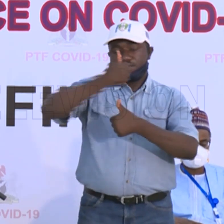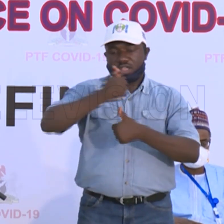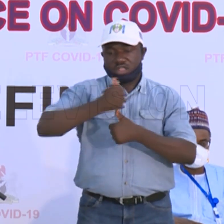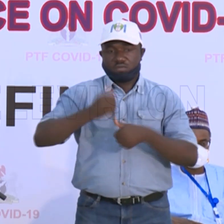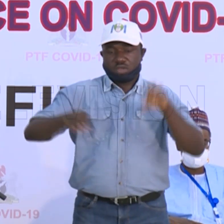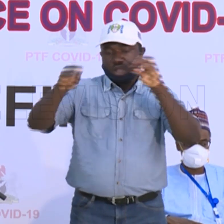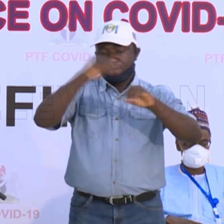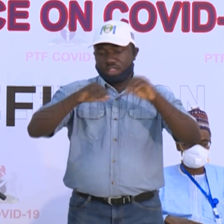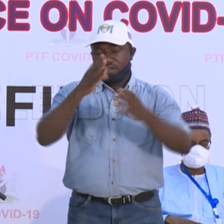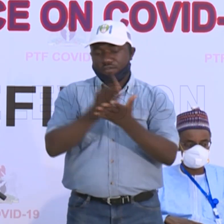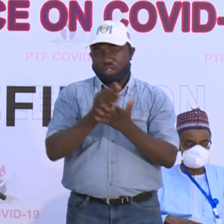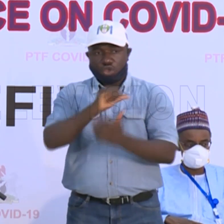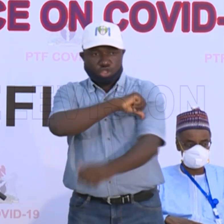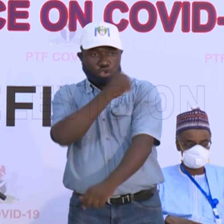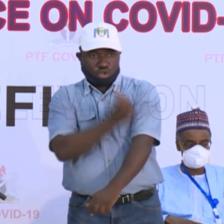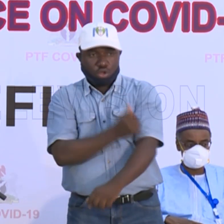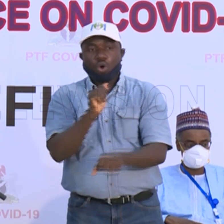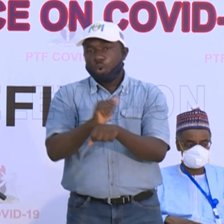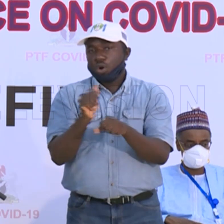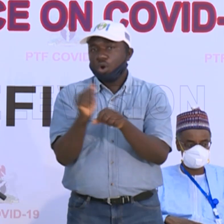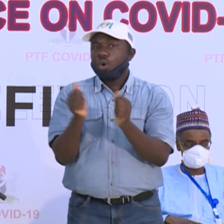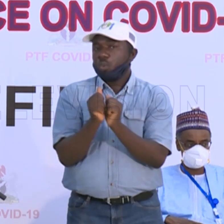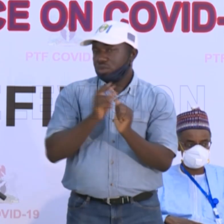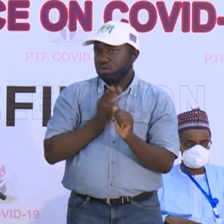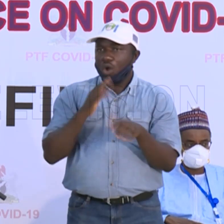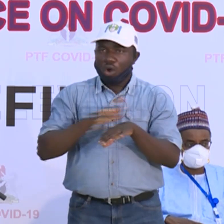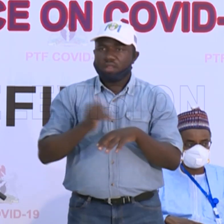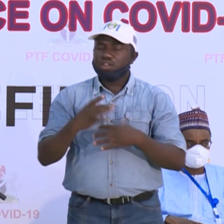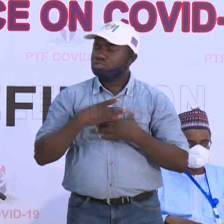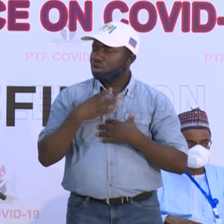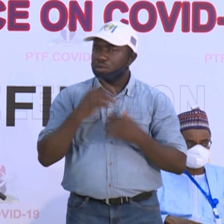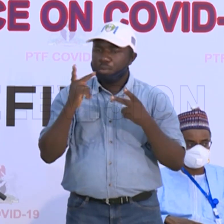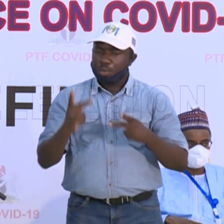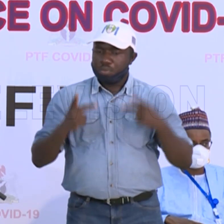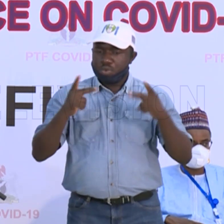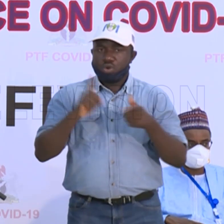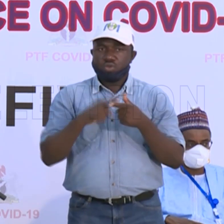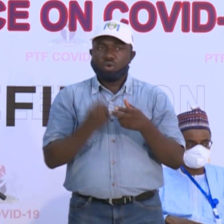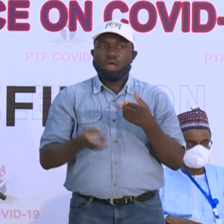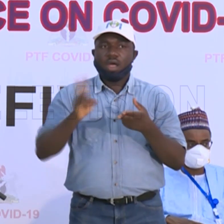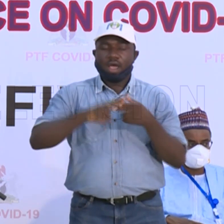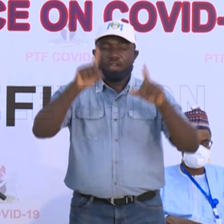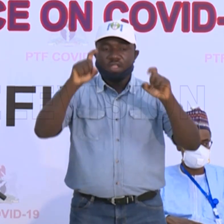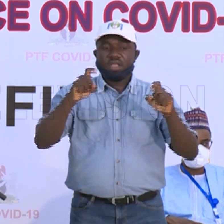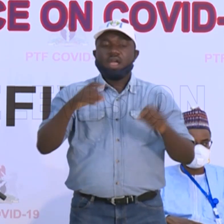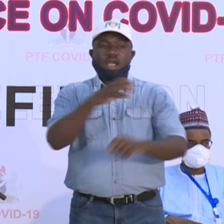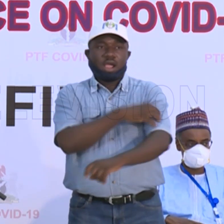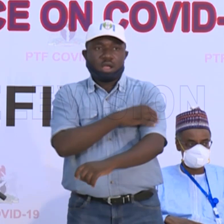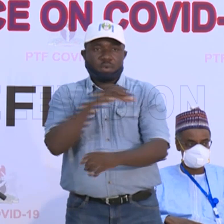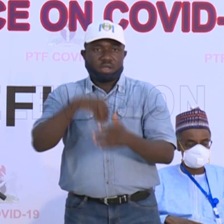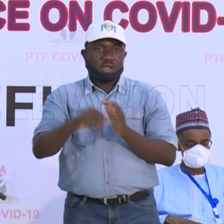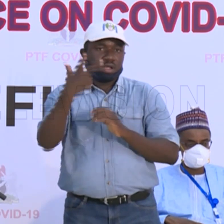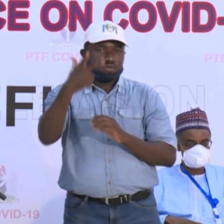Investment Authority, is also working with us on a very interesting proposal to increase laboratory testing capacity in three